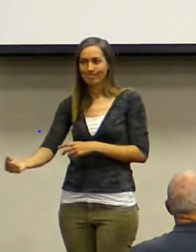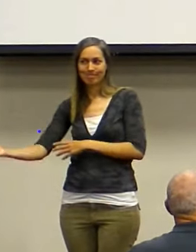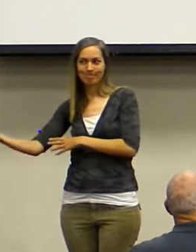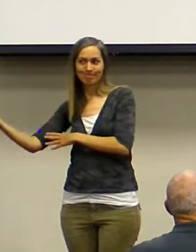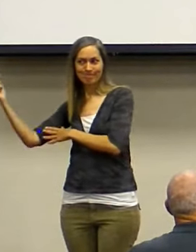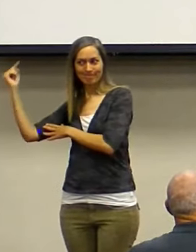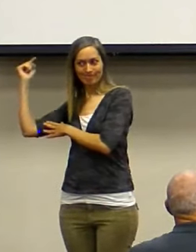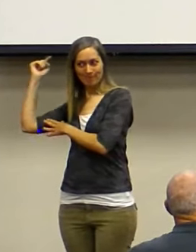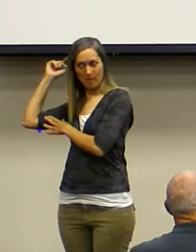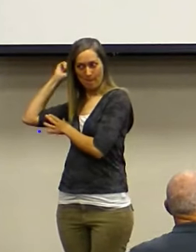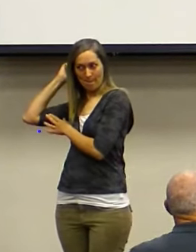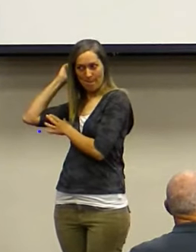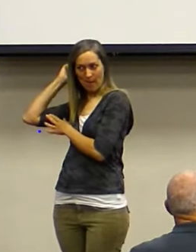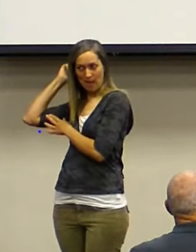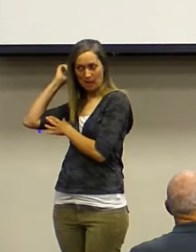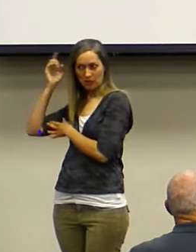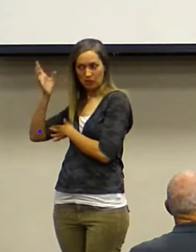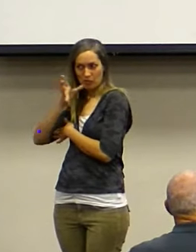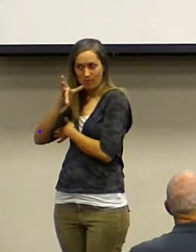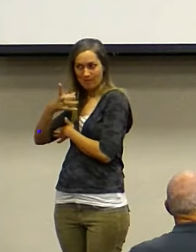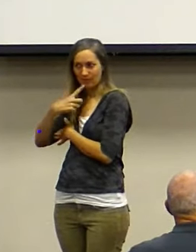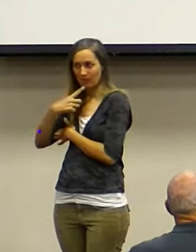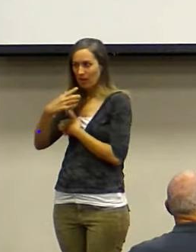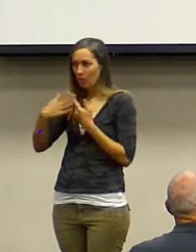you do, I want you to stay and finish.